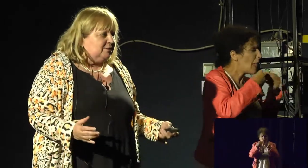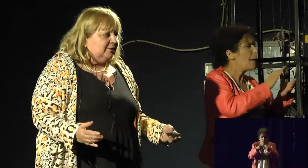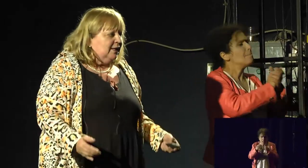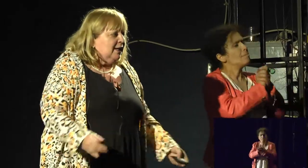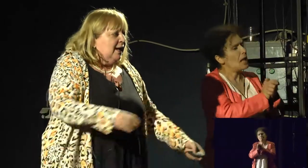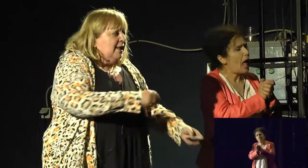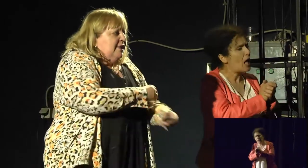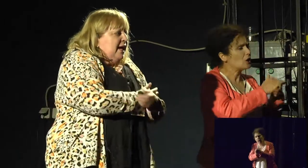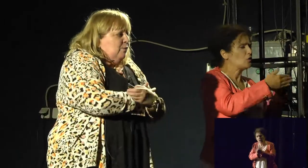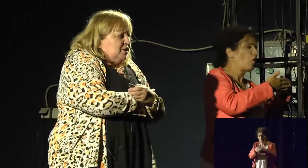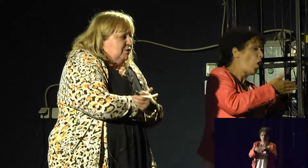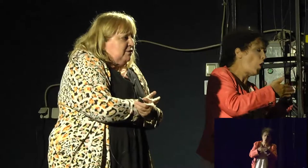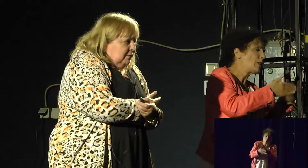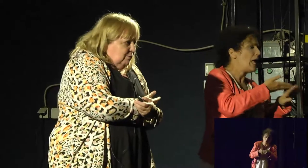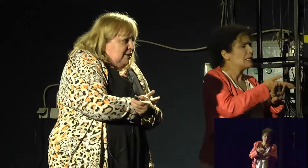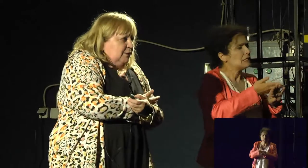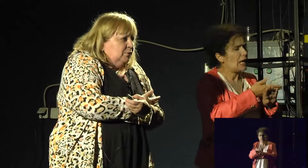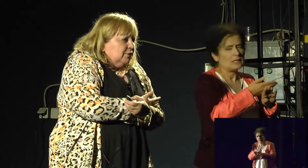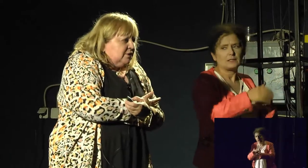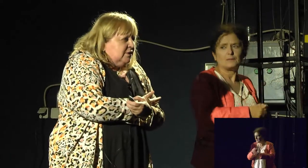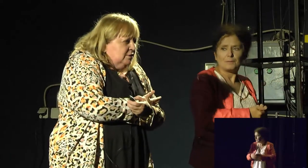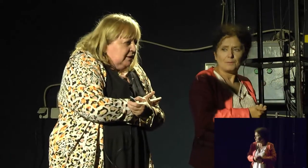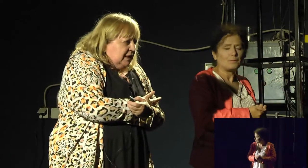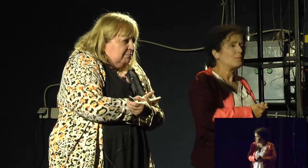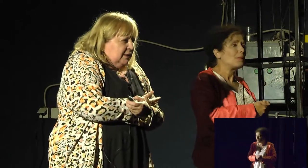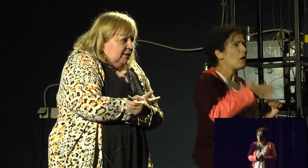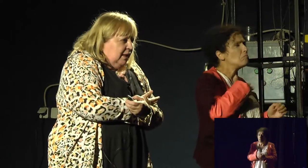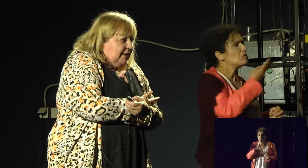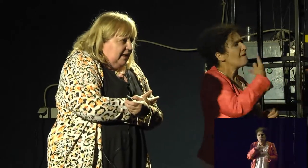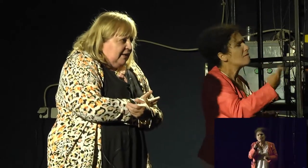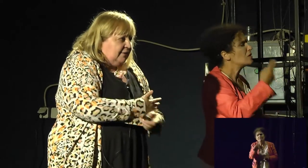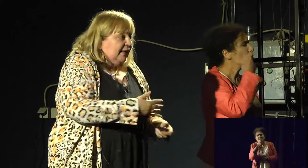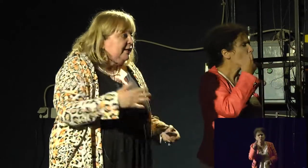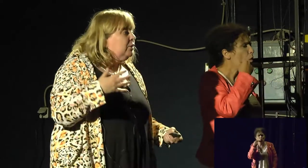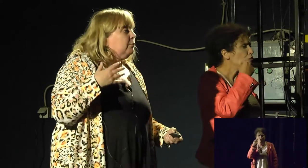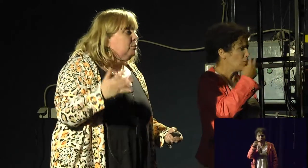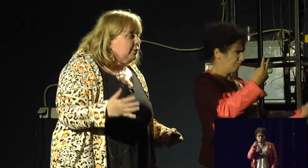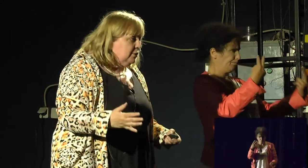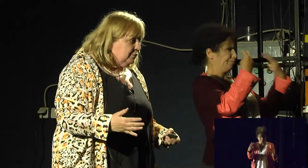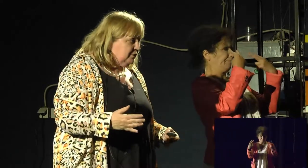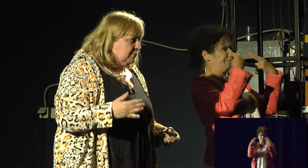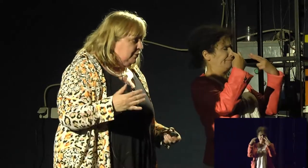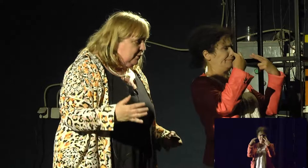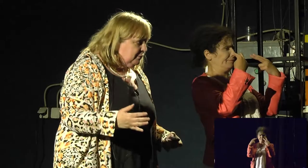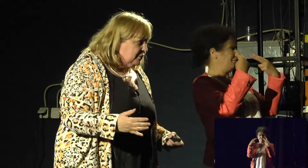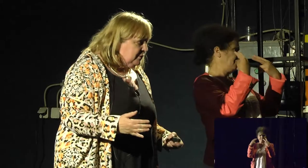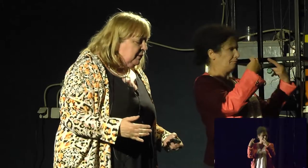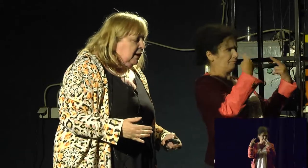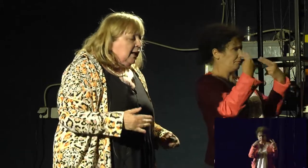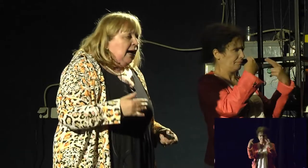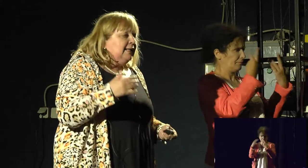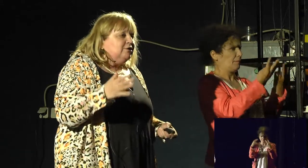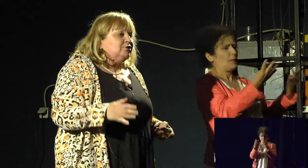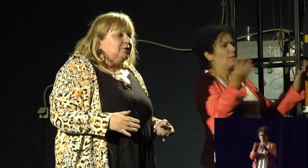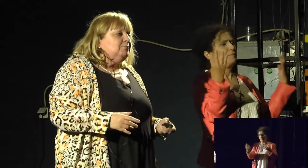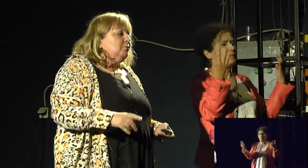contraception. And there were 20 boys looking at me like that, and I got more nervous and more nervous.